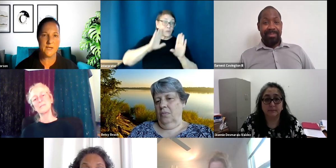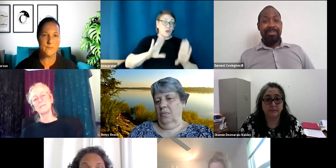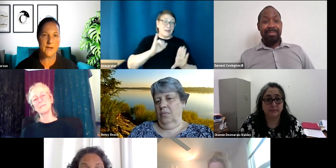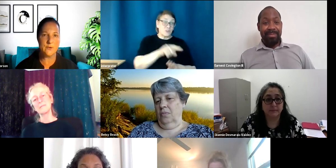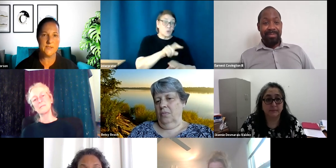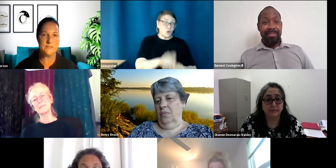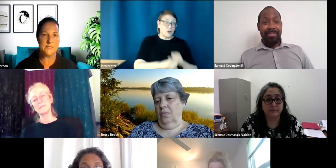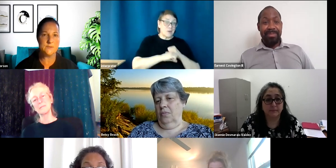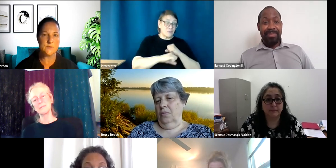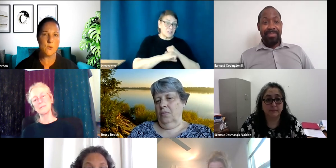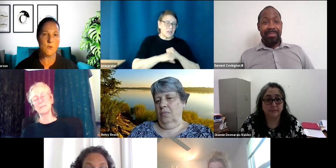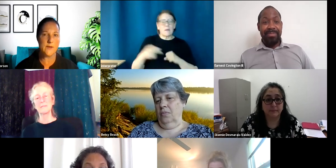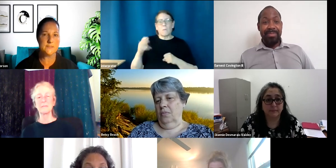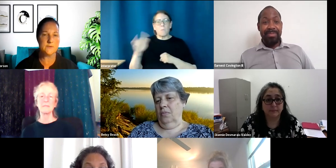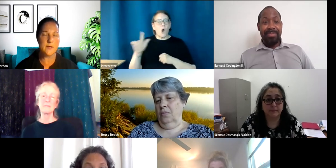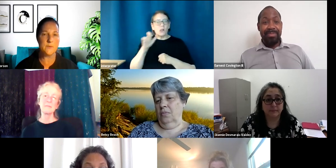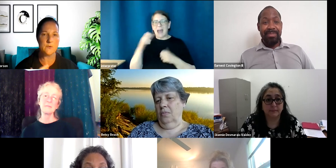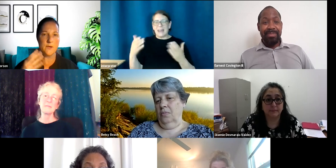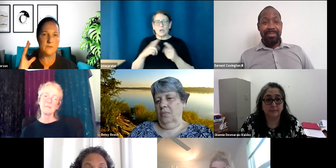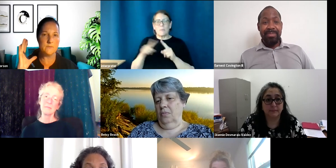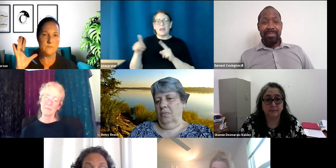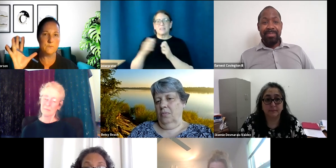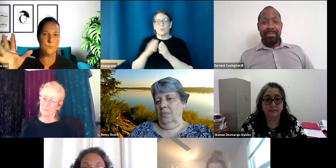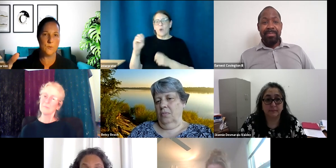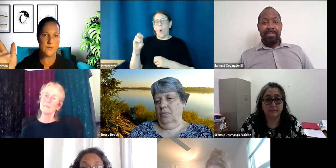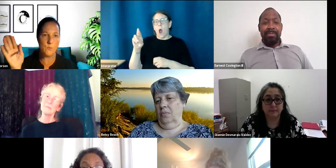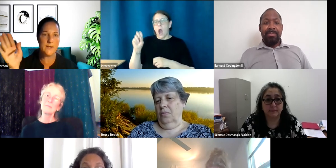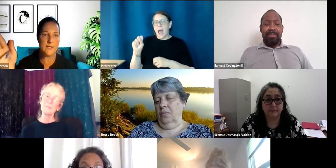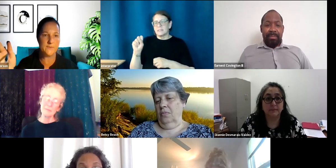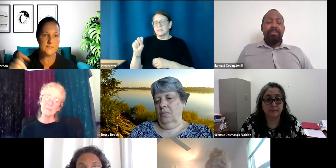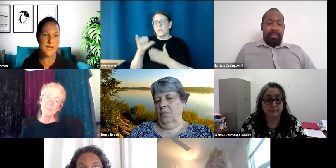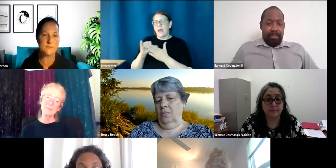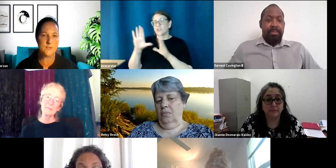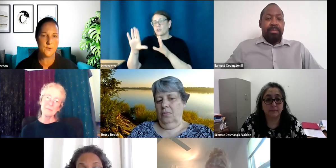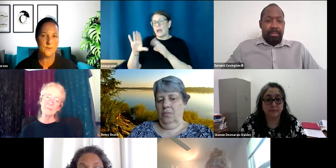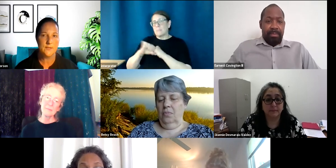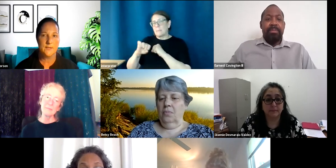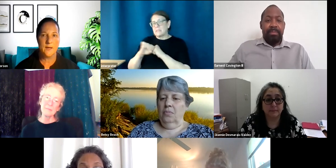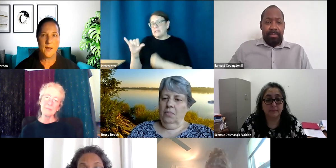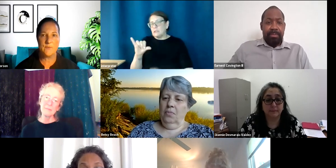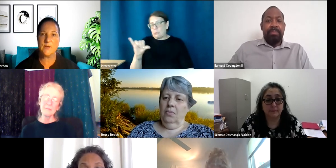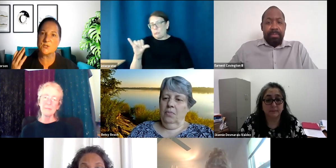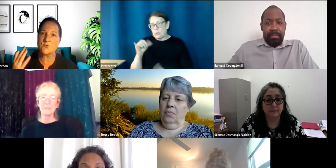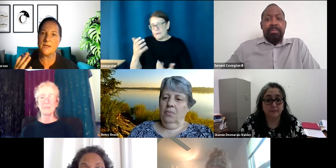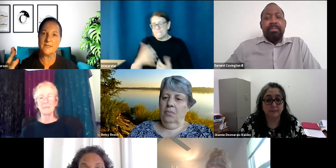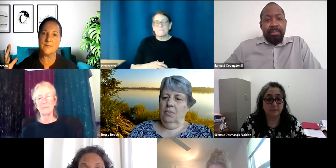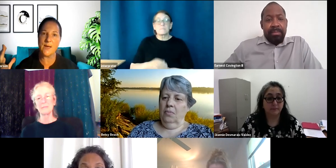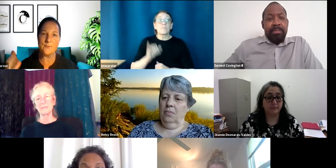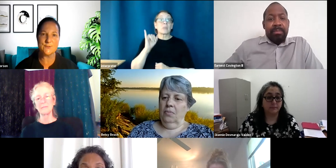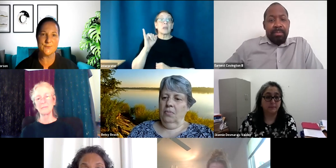not here, but I know he's, he's with ORS. So that'd be a great way to get things out. So, um, if we can just try to get them out